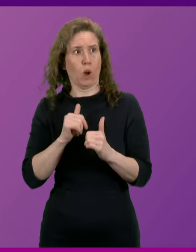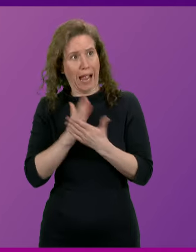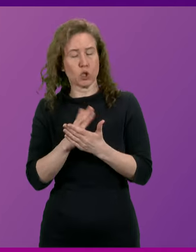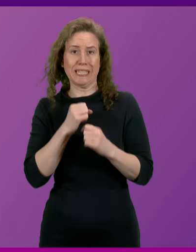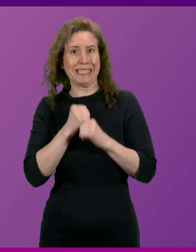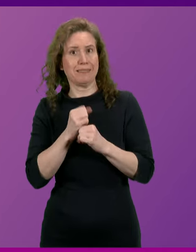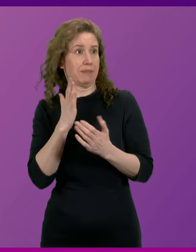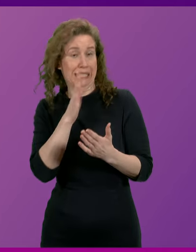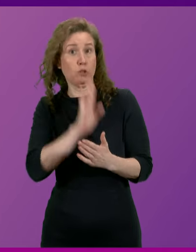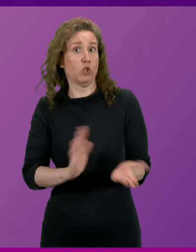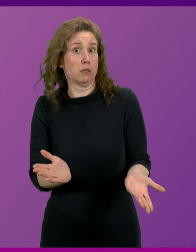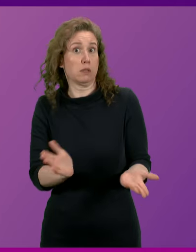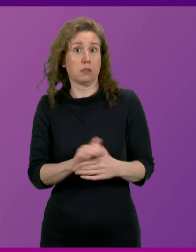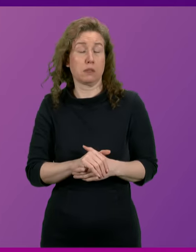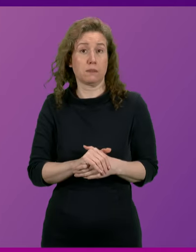Anna Sarwar.